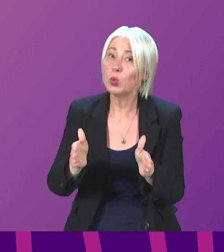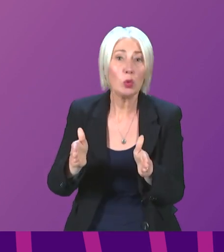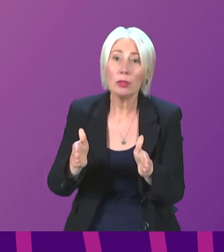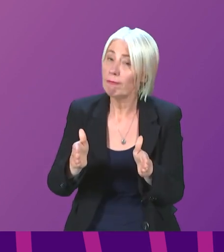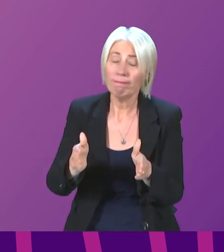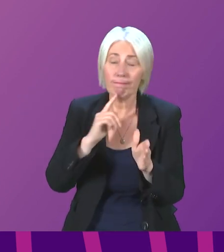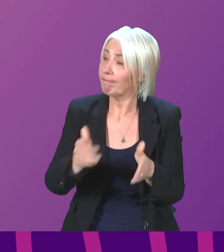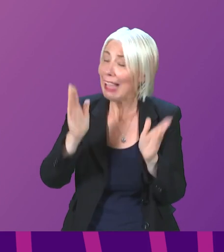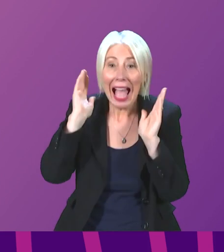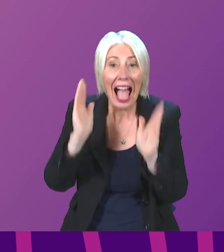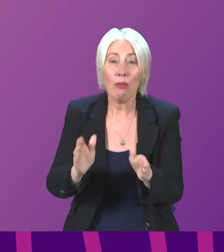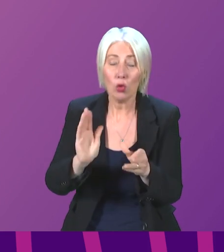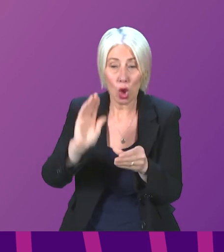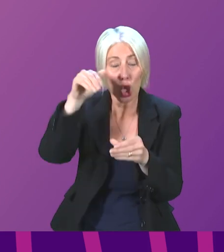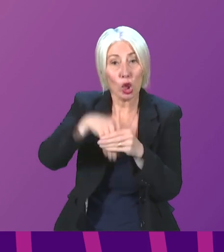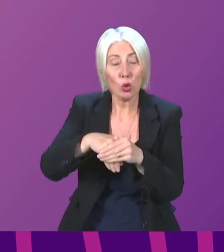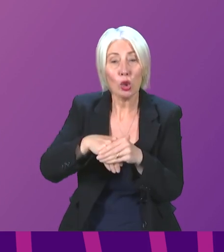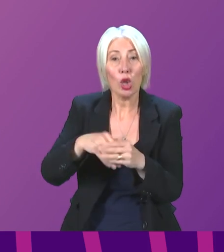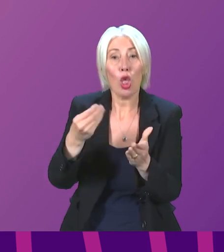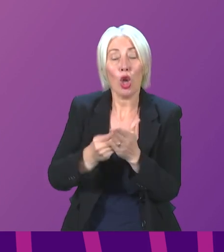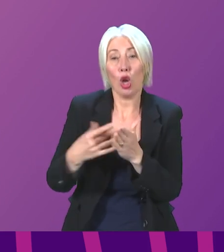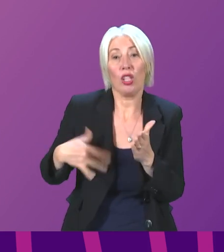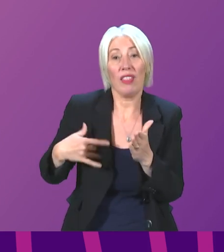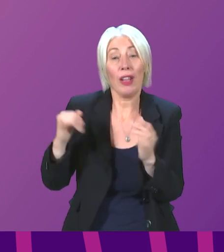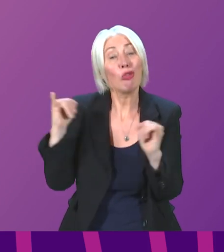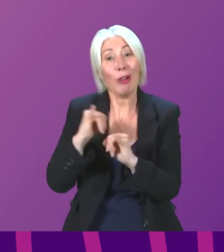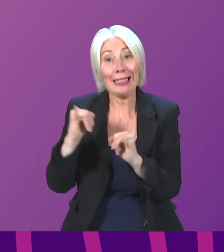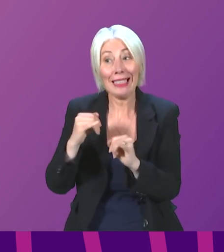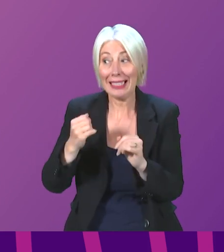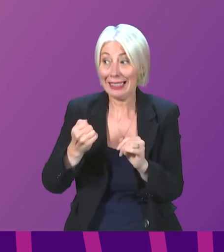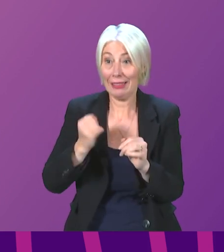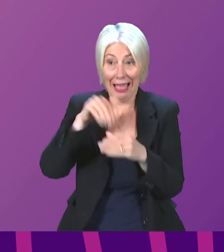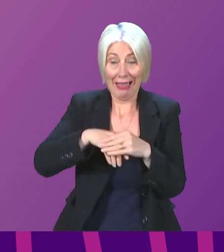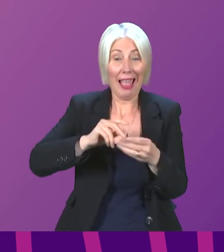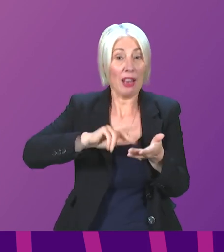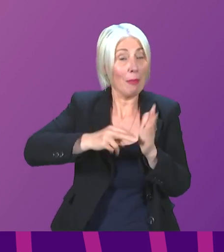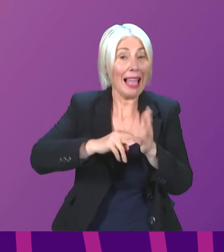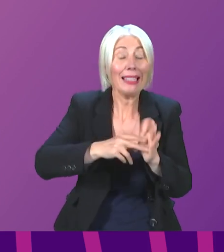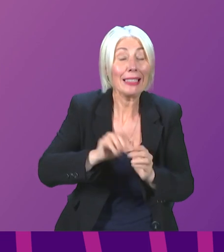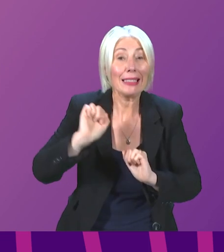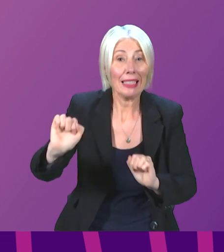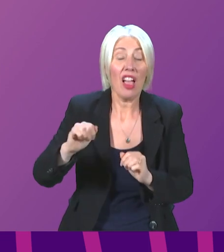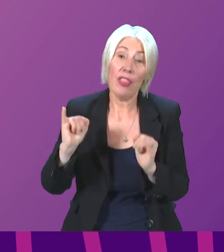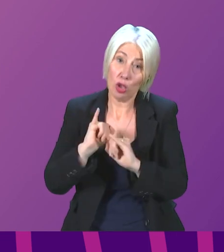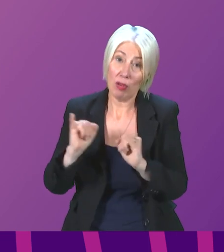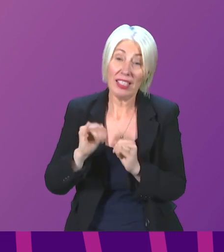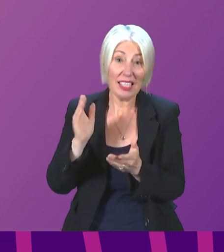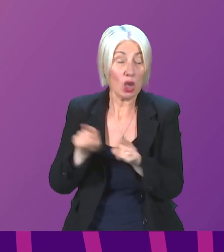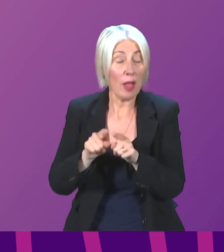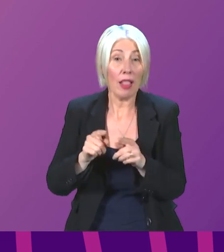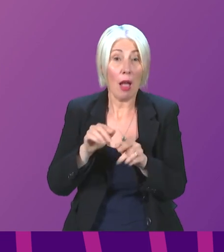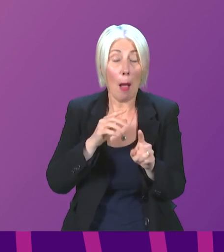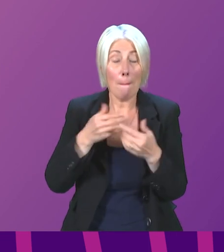we have to factor the cost of living crisis into our planning. The cost of living crisis is a public health crisis.